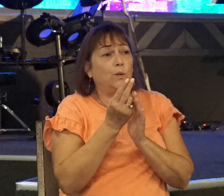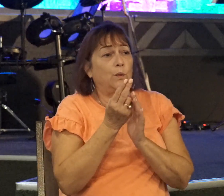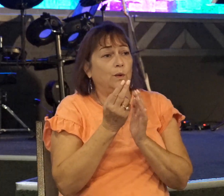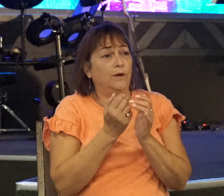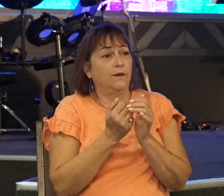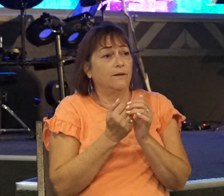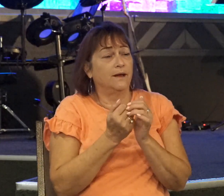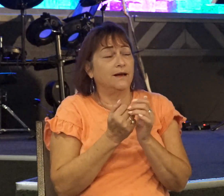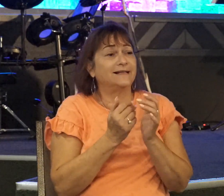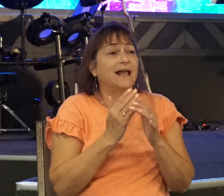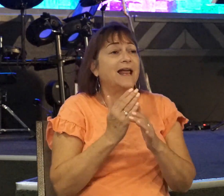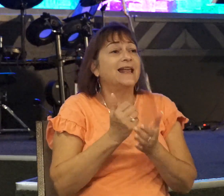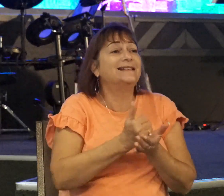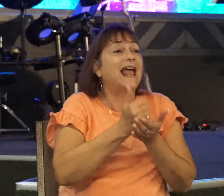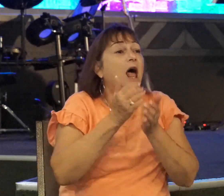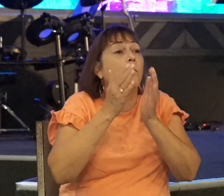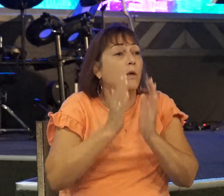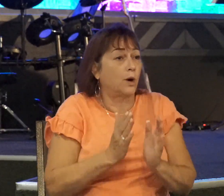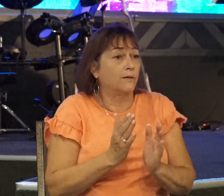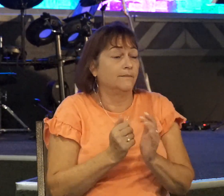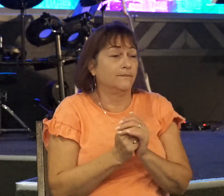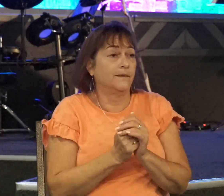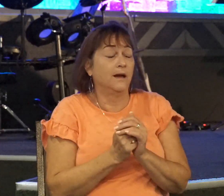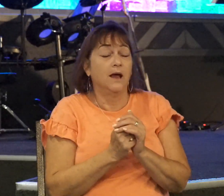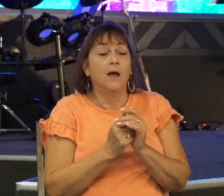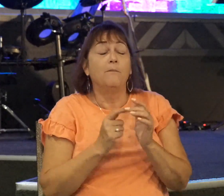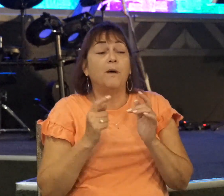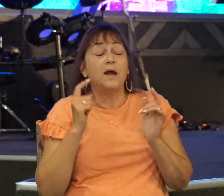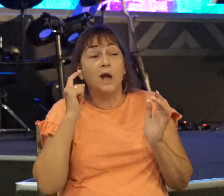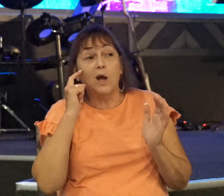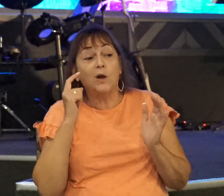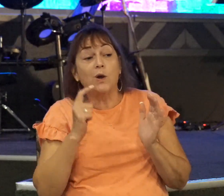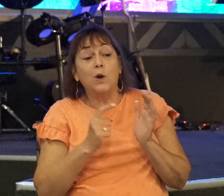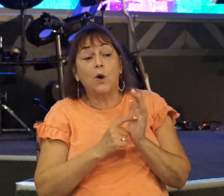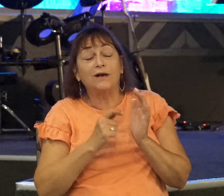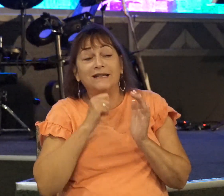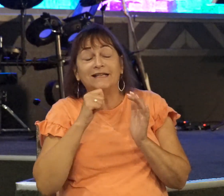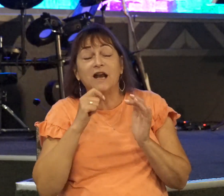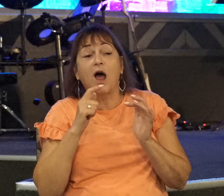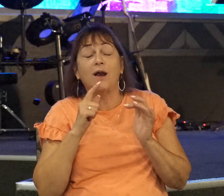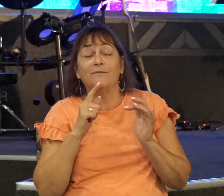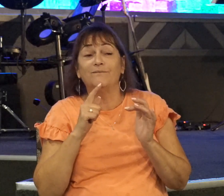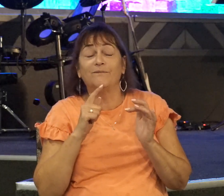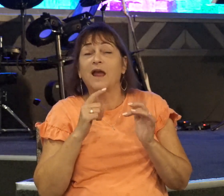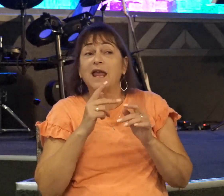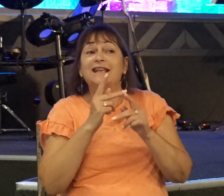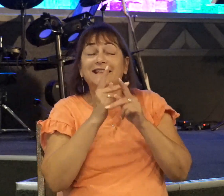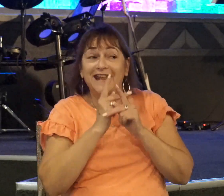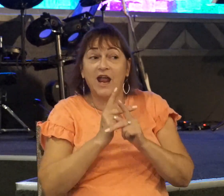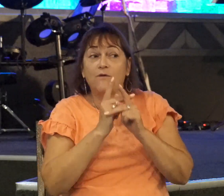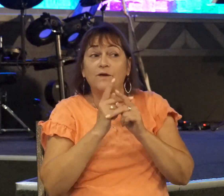But also notice that Jonathan is careful not to presume upon the Lord. Giving them the victory.